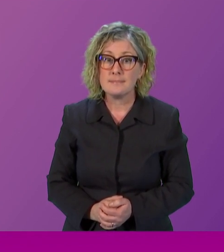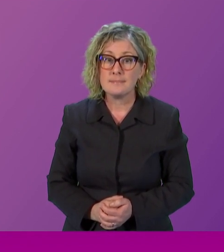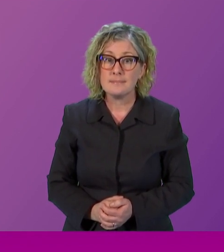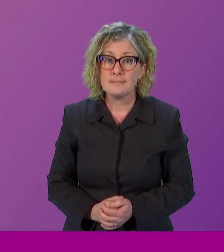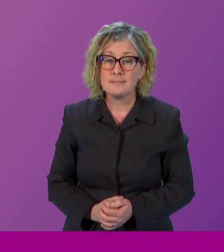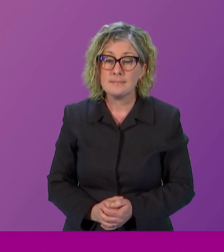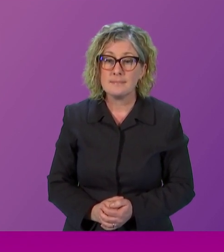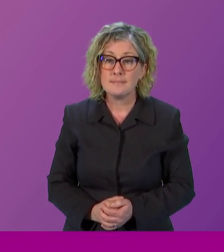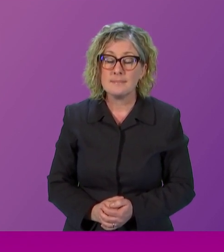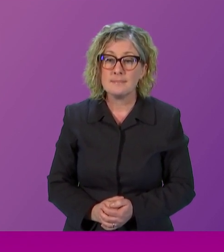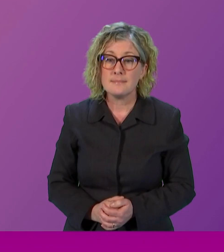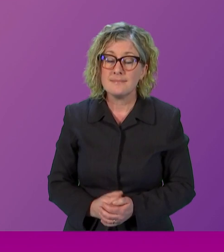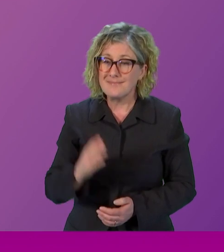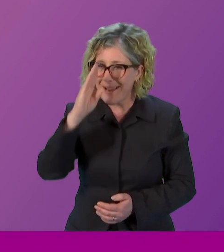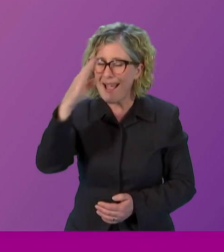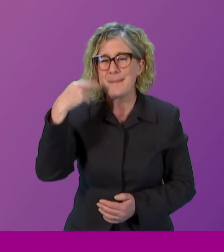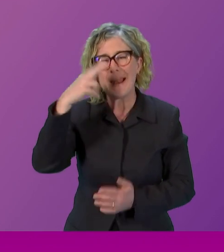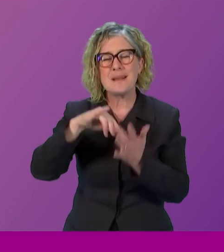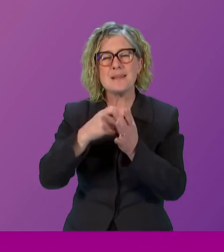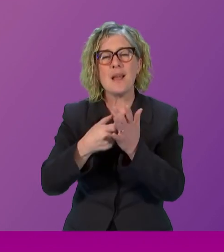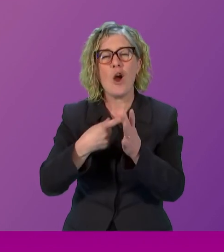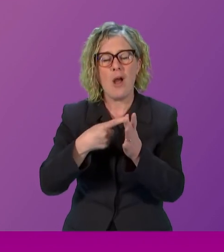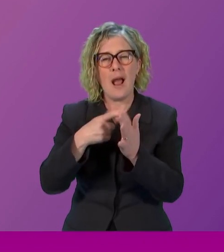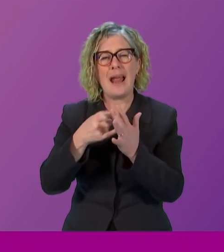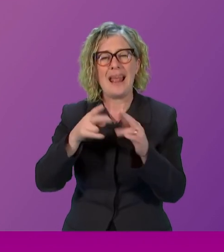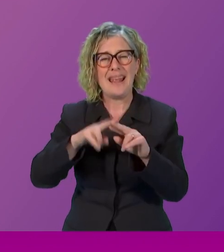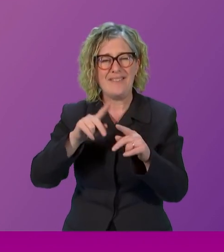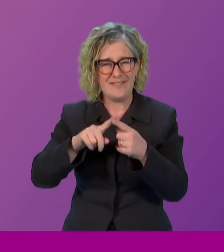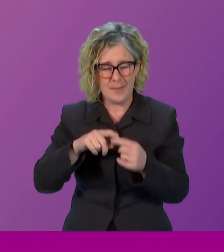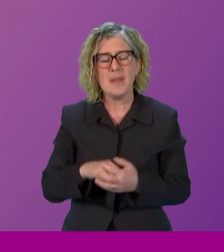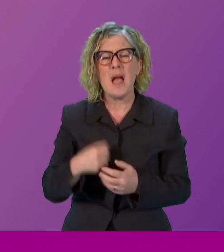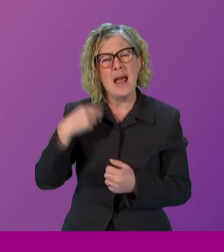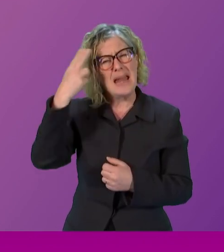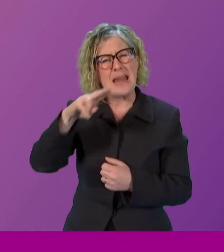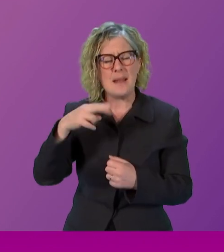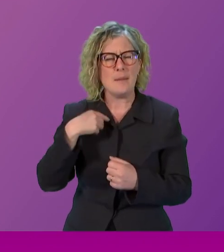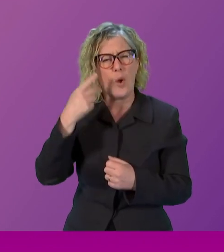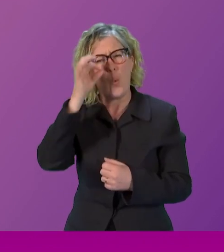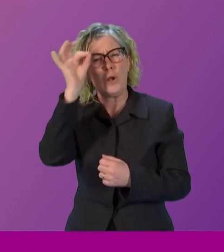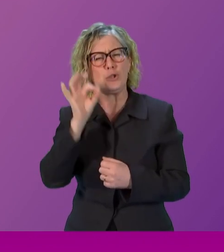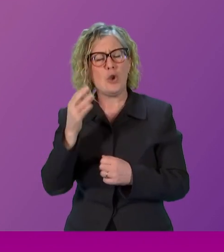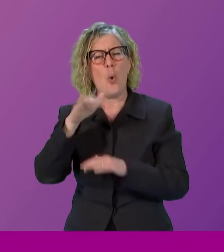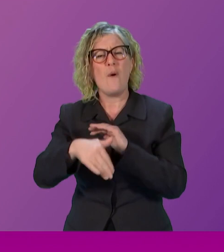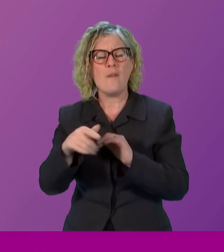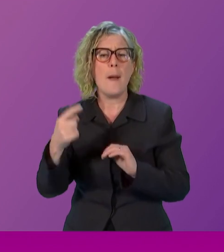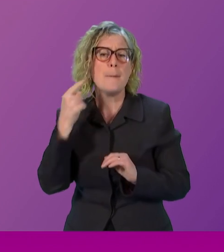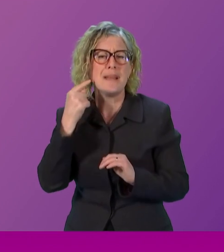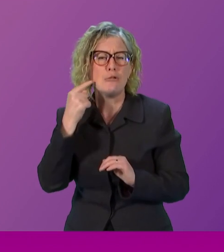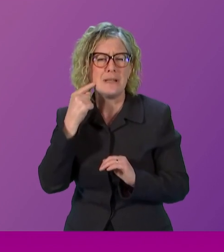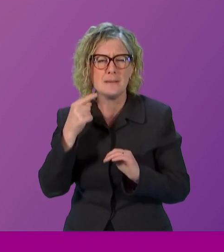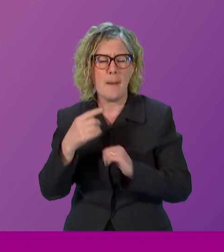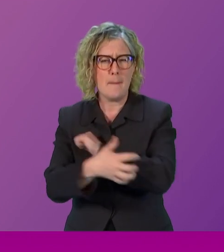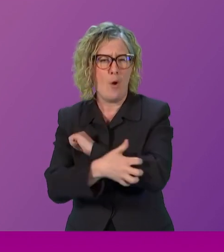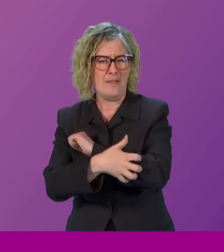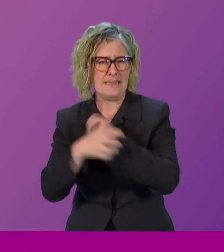Hello. My name is Sarah Kalief, and my question is about period poverty. The recent legislation about period poverty is the first of its